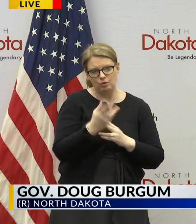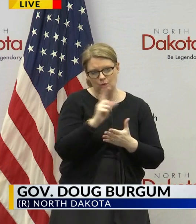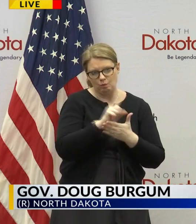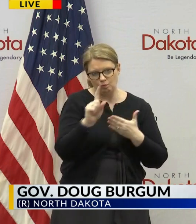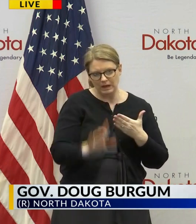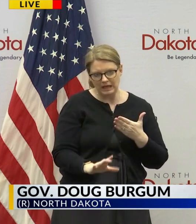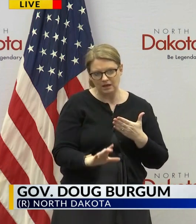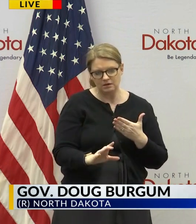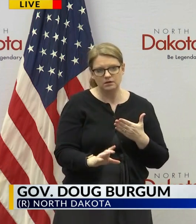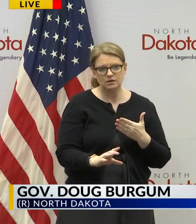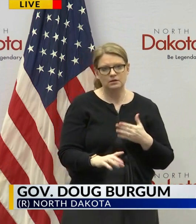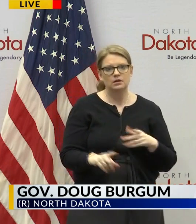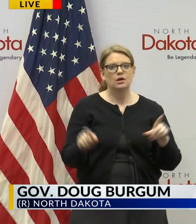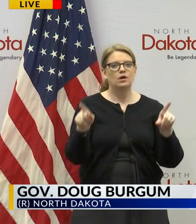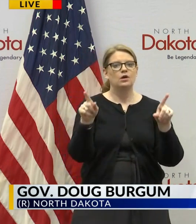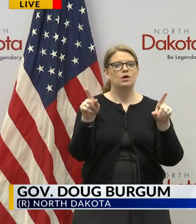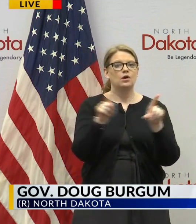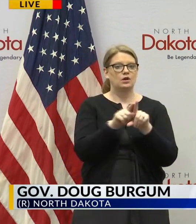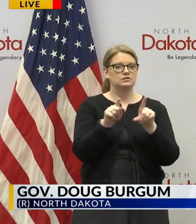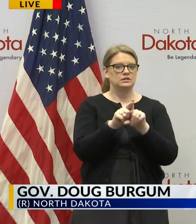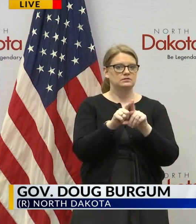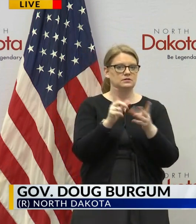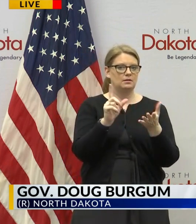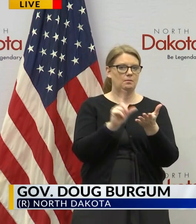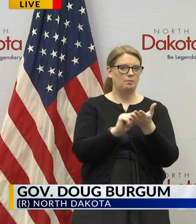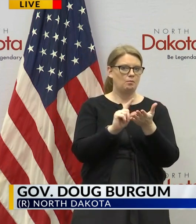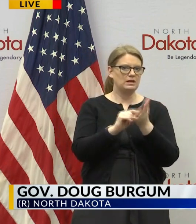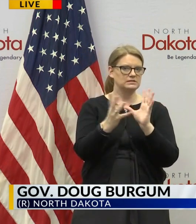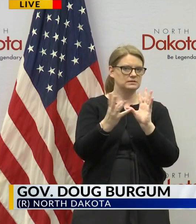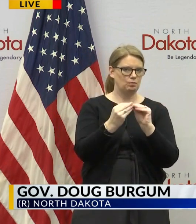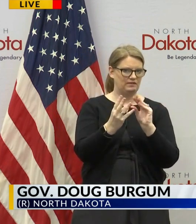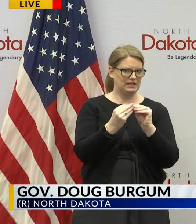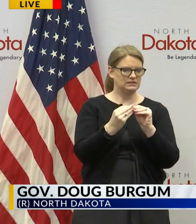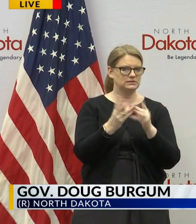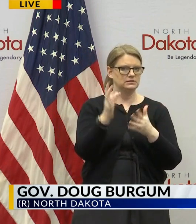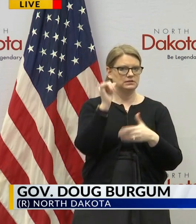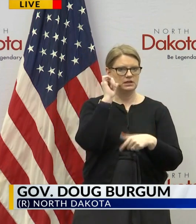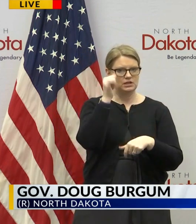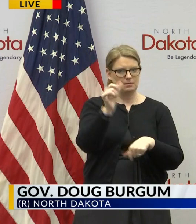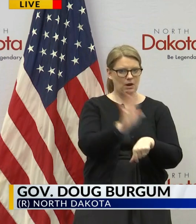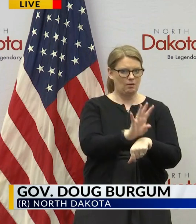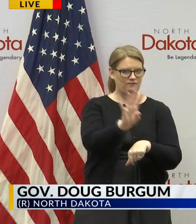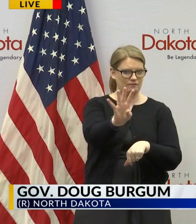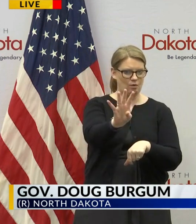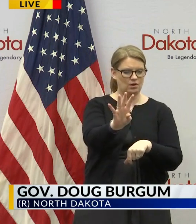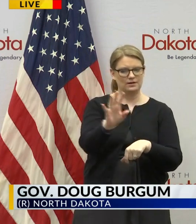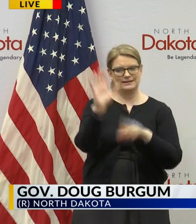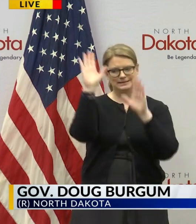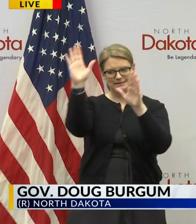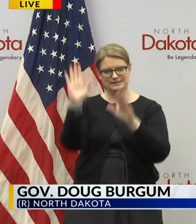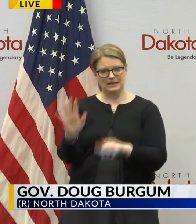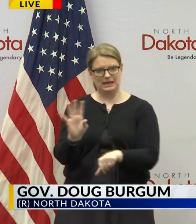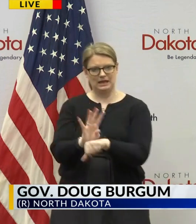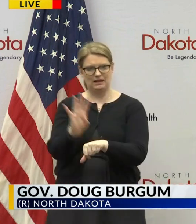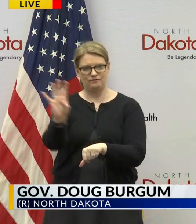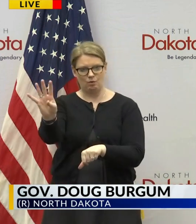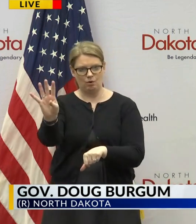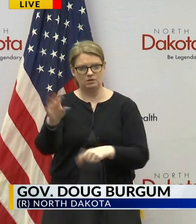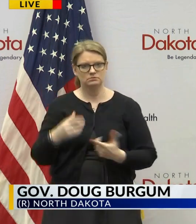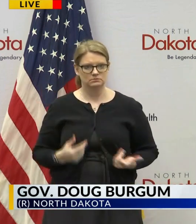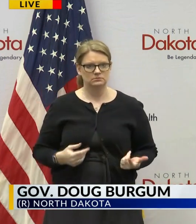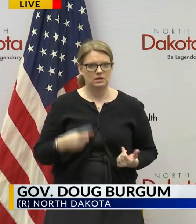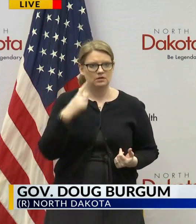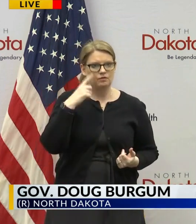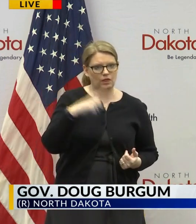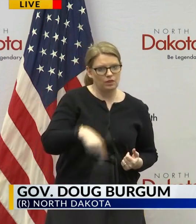and we'll also be having press briefings tomorrow at 4 p.m. and Sunday at 4 p.m. for those that are